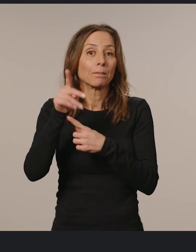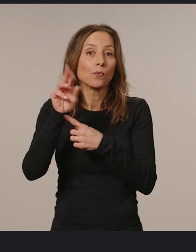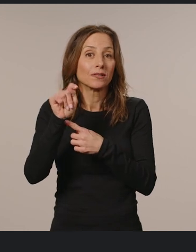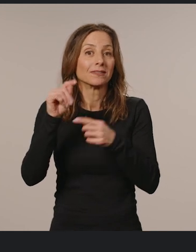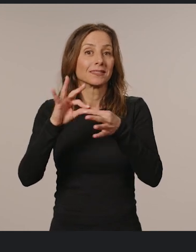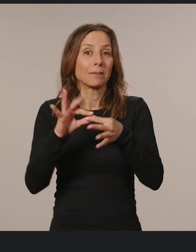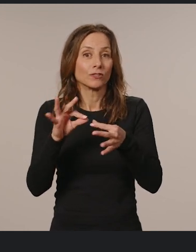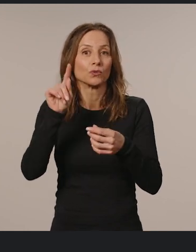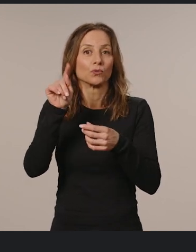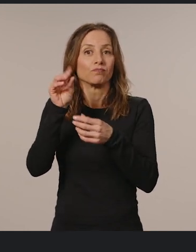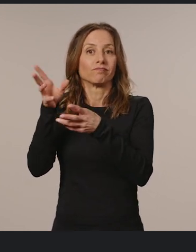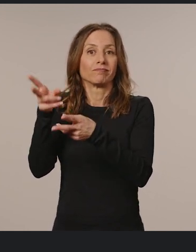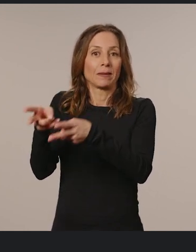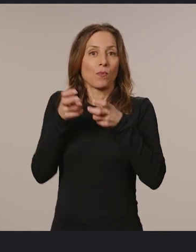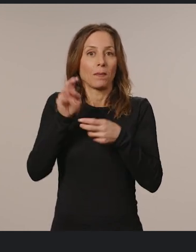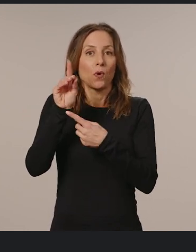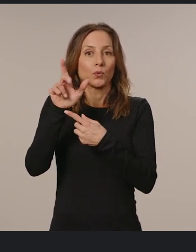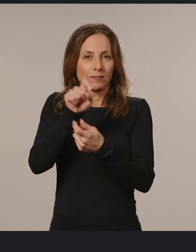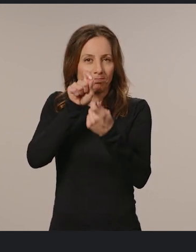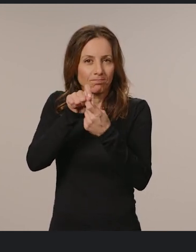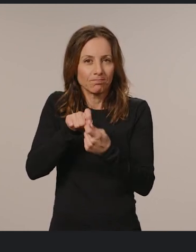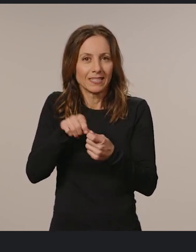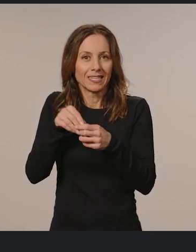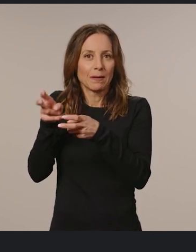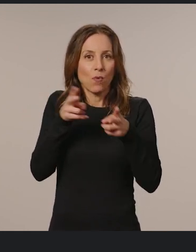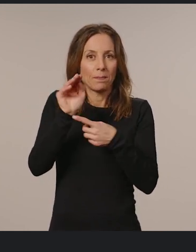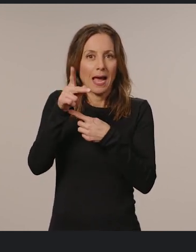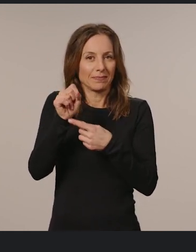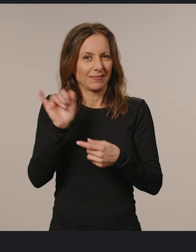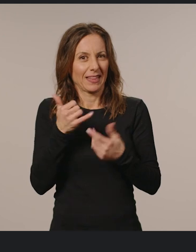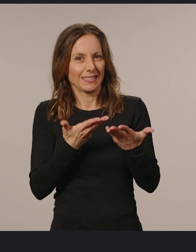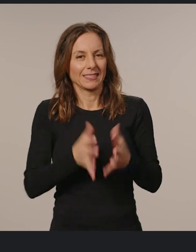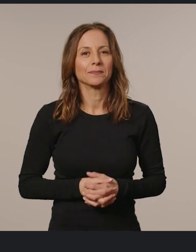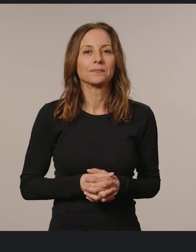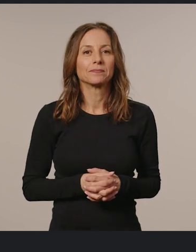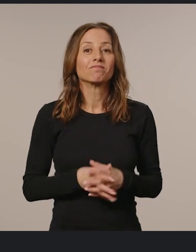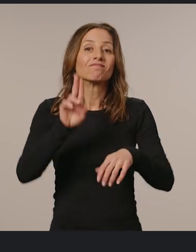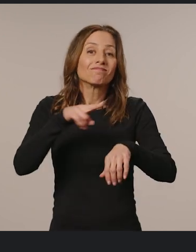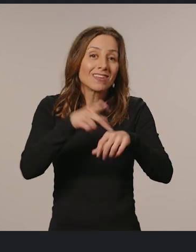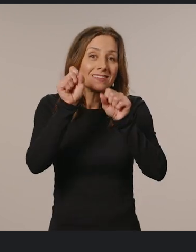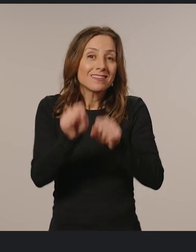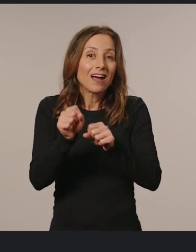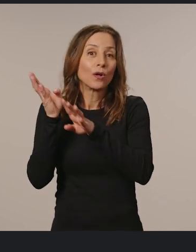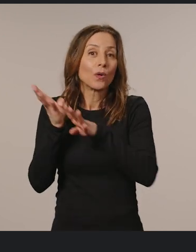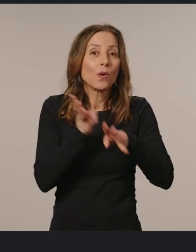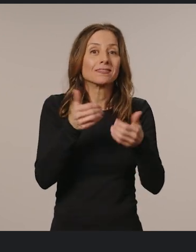statement to import modules you specified in the import maps, just like this. Of course, you can load separate JavaScript